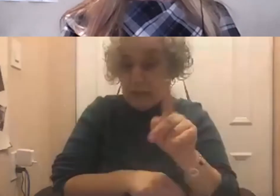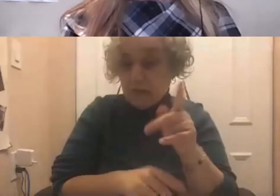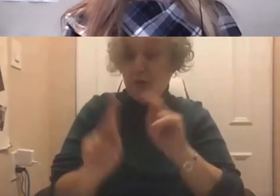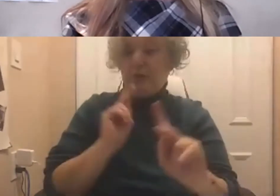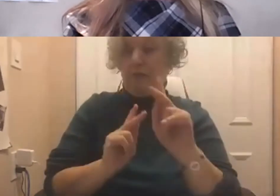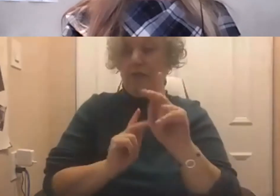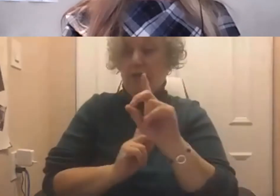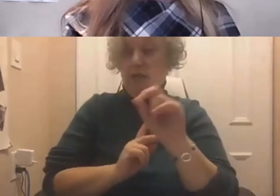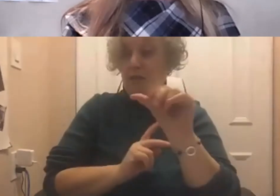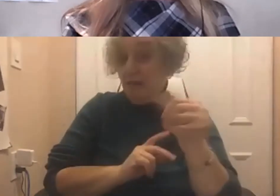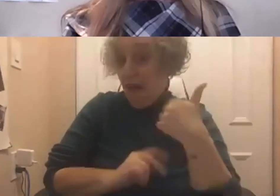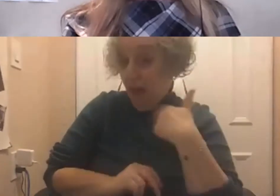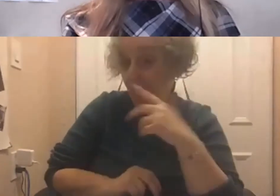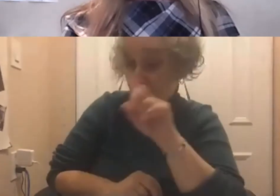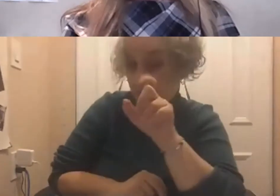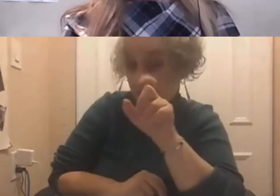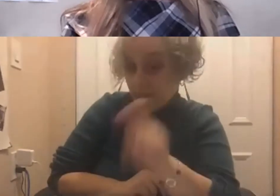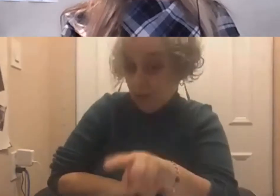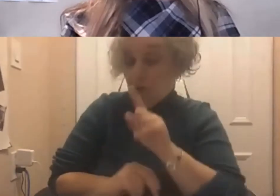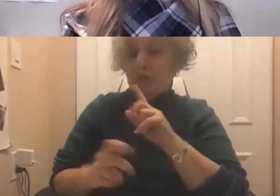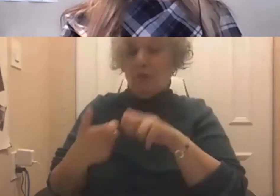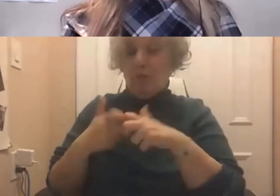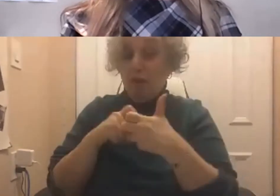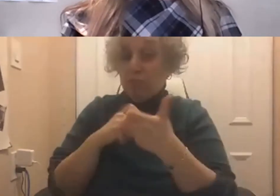And can you think of ways where it's more problematic?